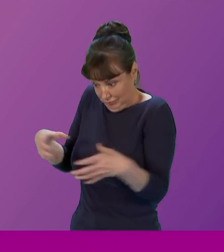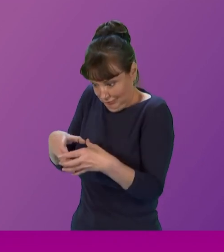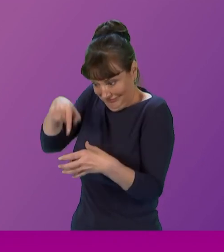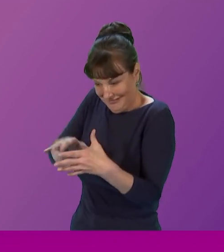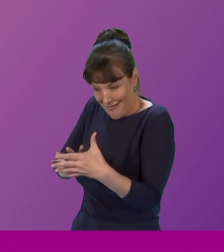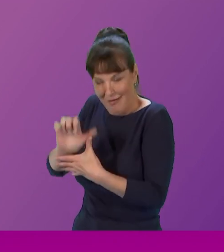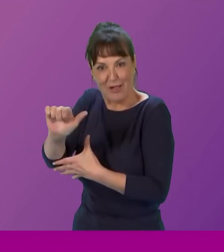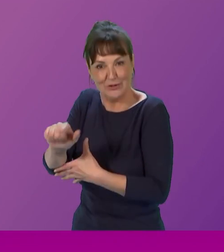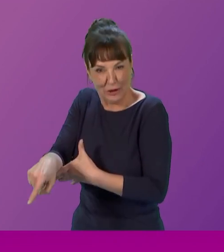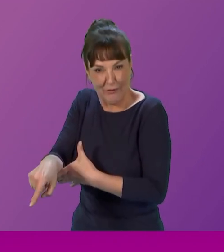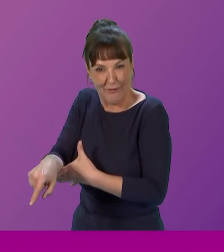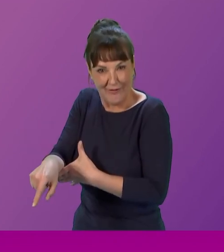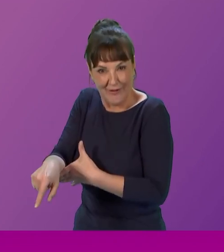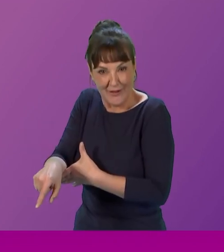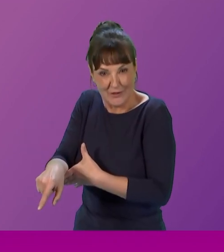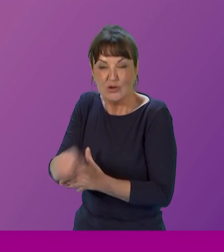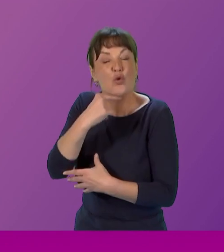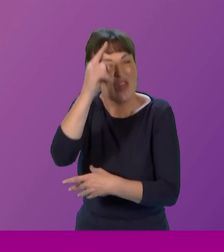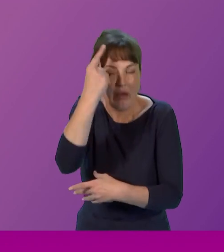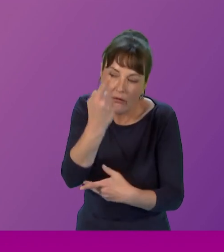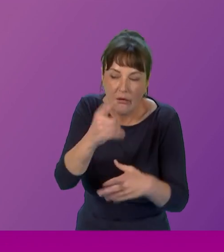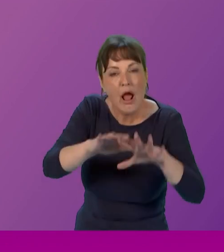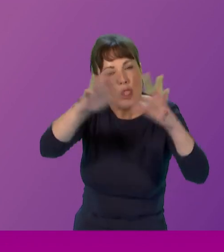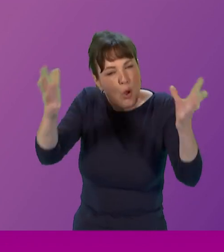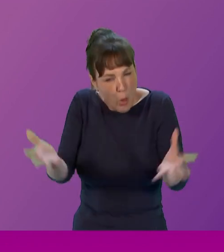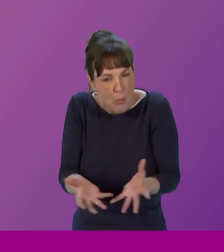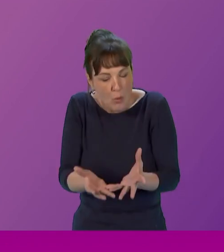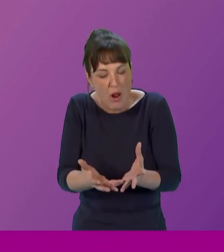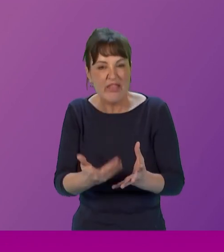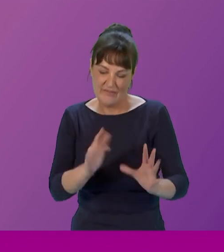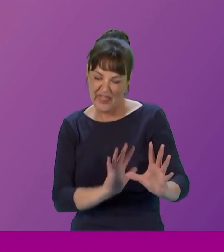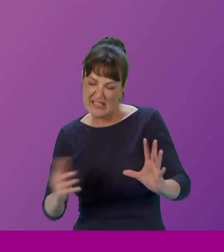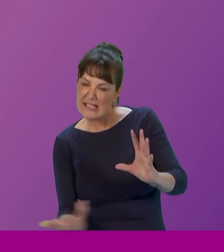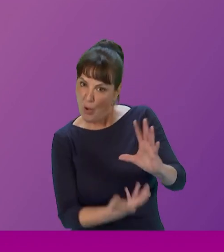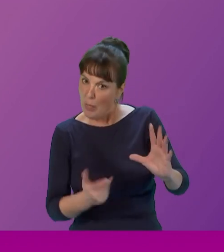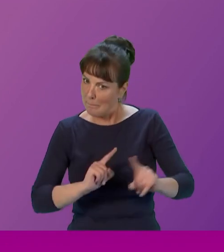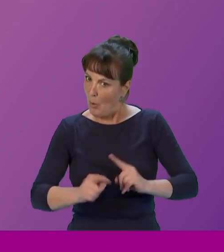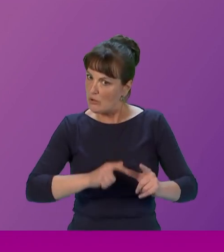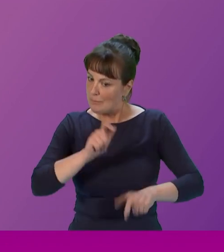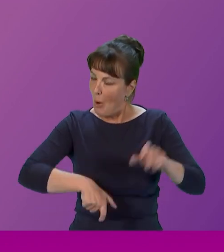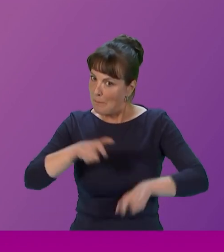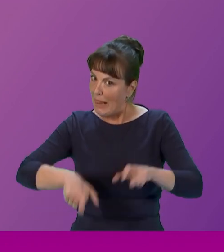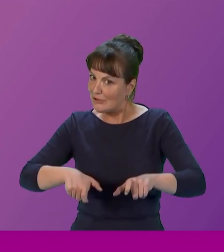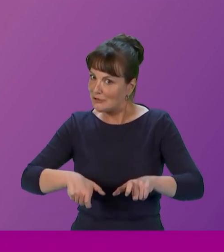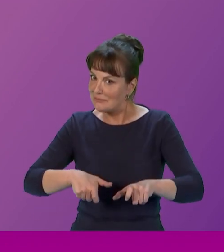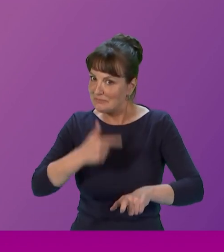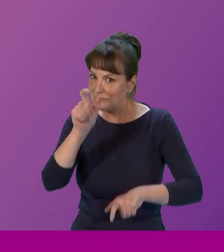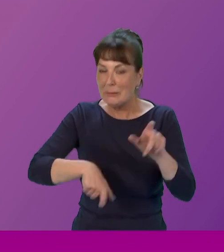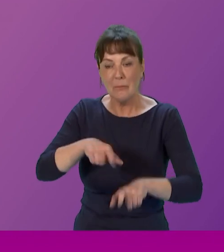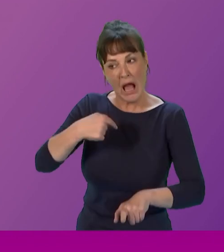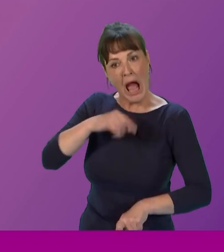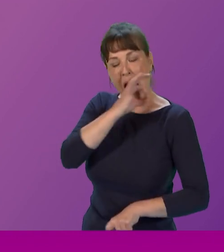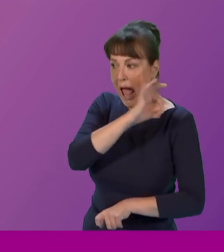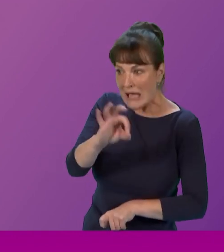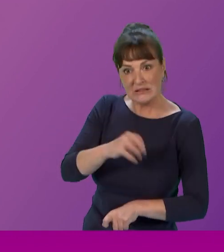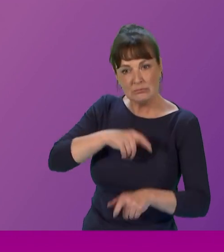the majority world that is loosely the global south in my teaching practice i encourage my students to employ a comparative lens